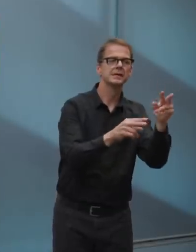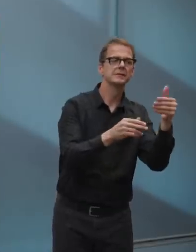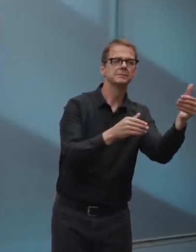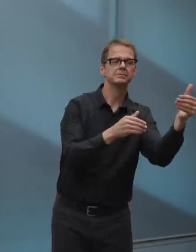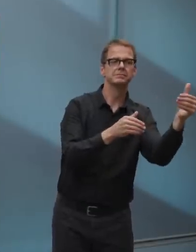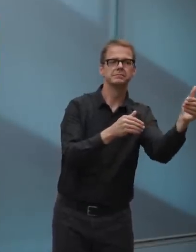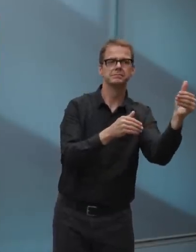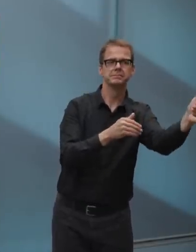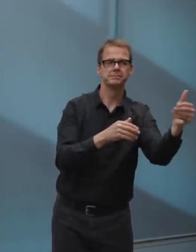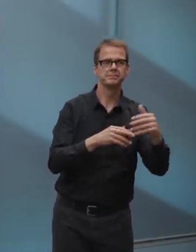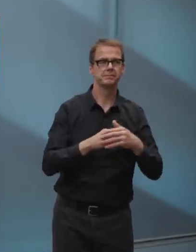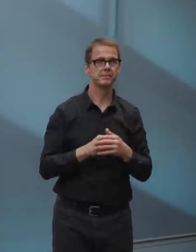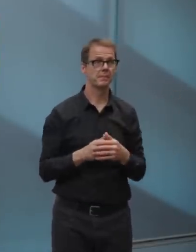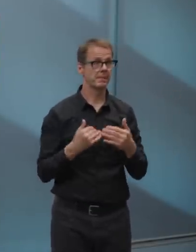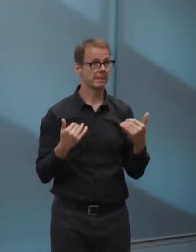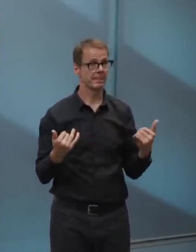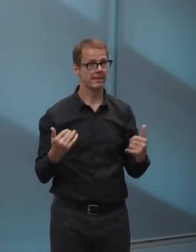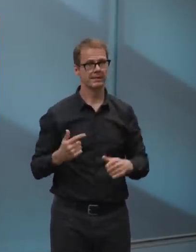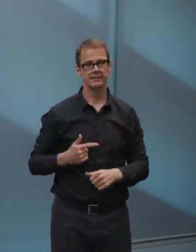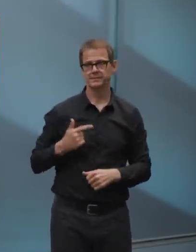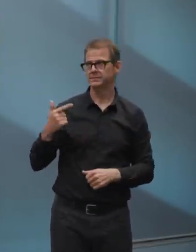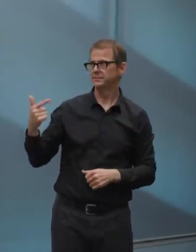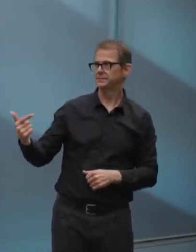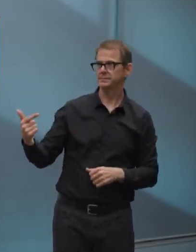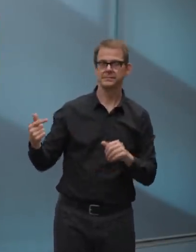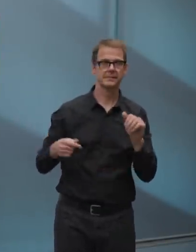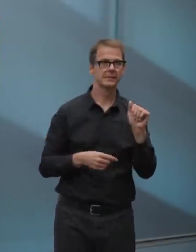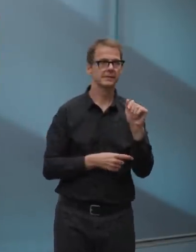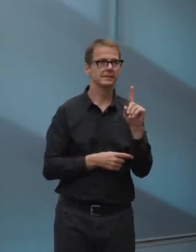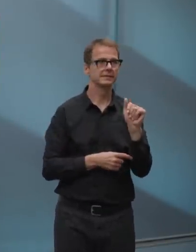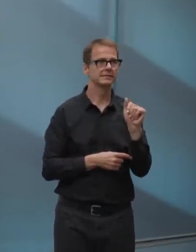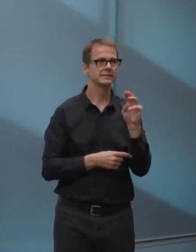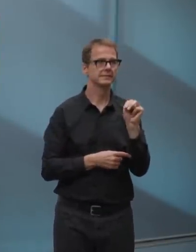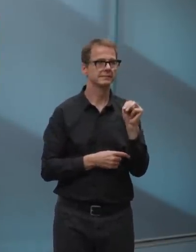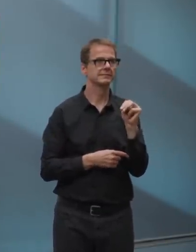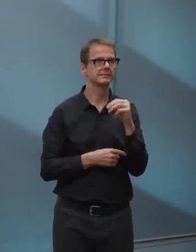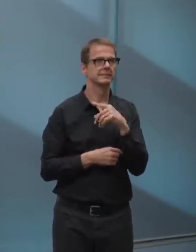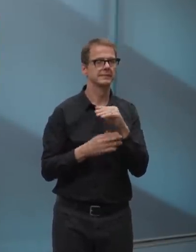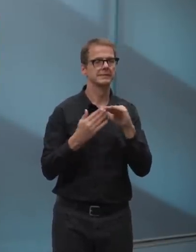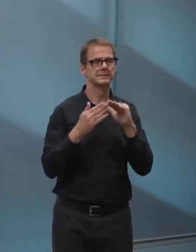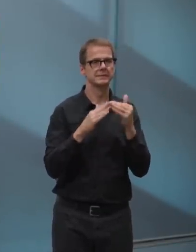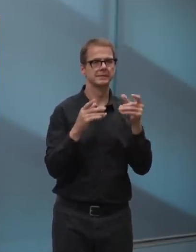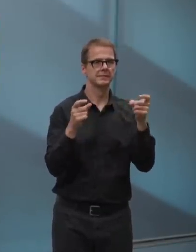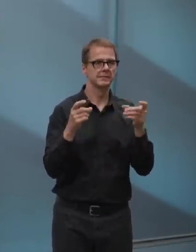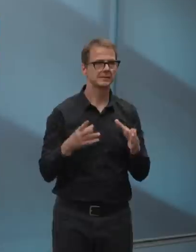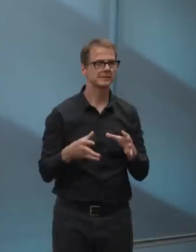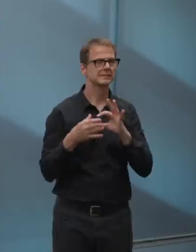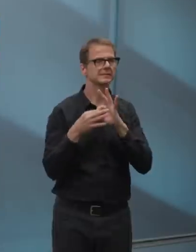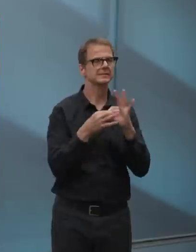what's coming soon near you and then of course be very happy to answer your probing questions in a few minutes.